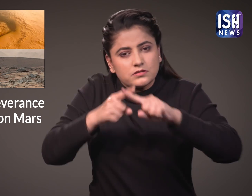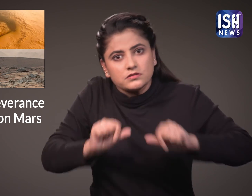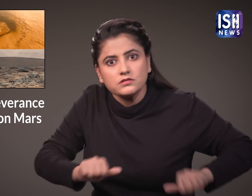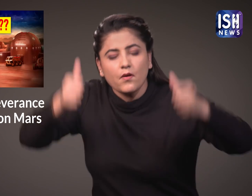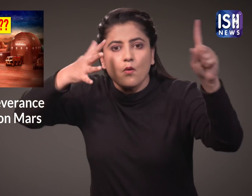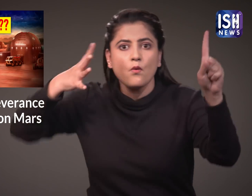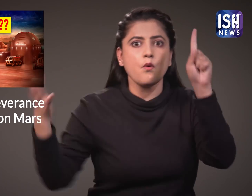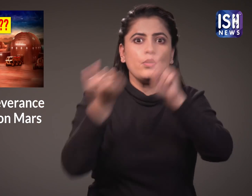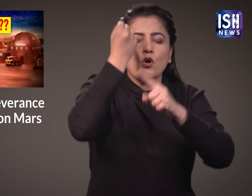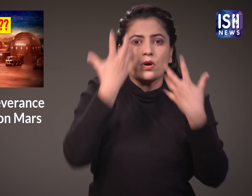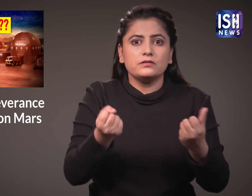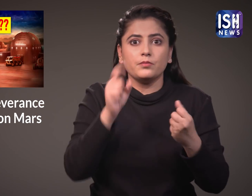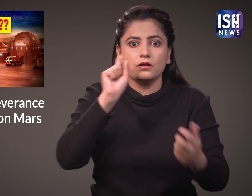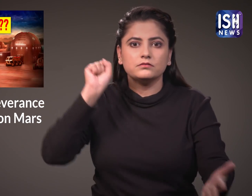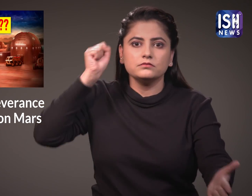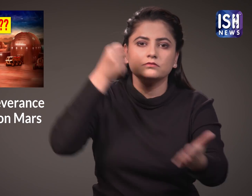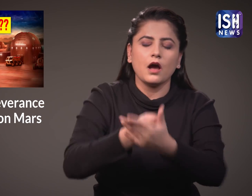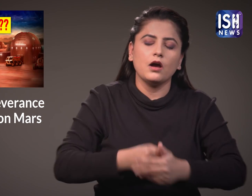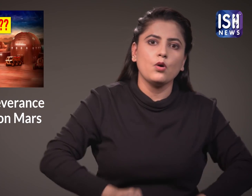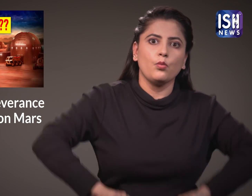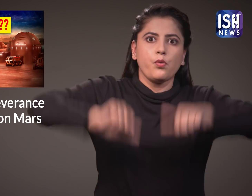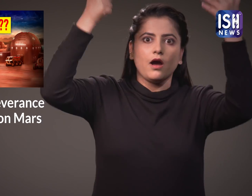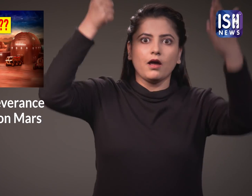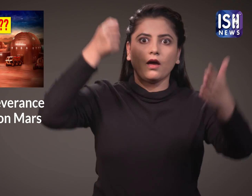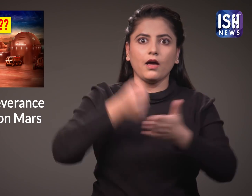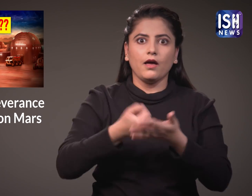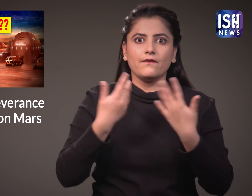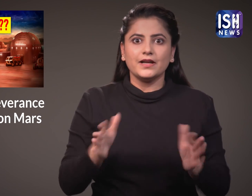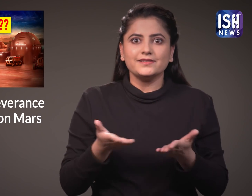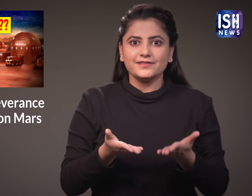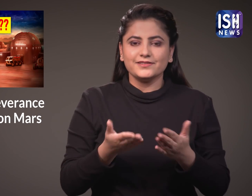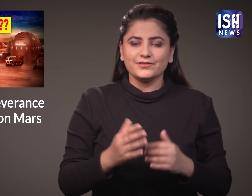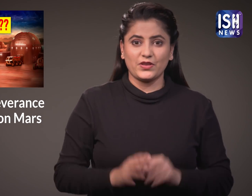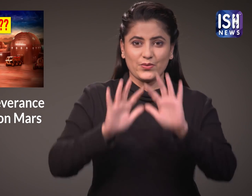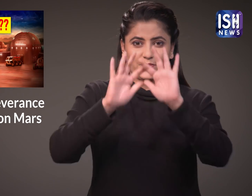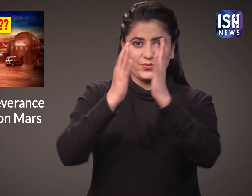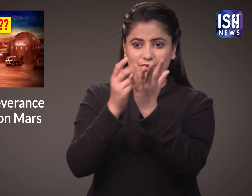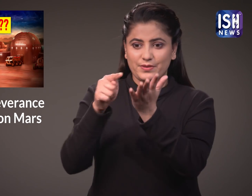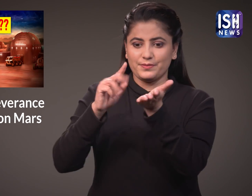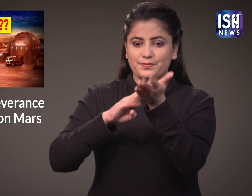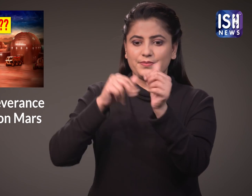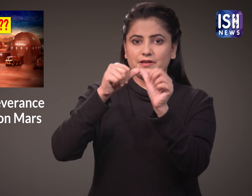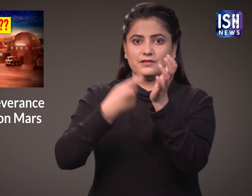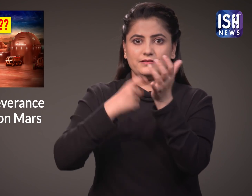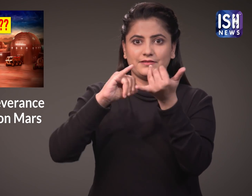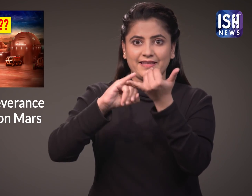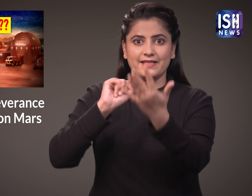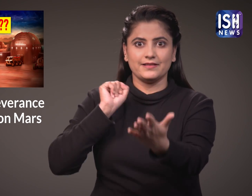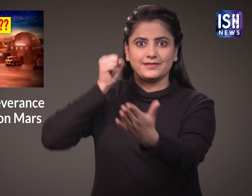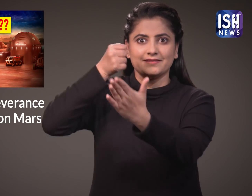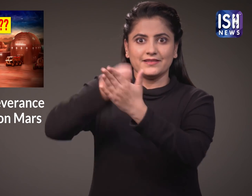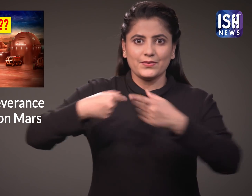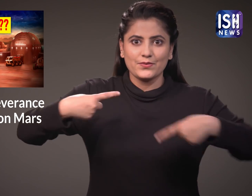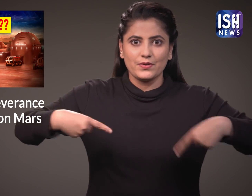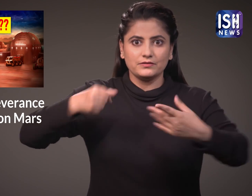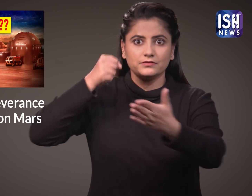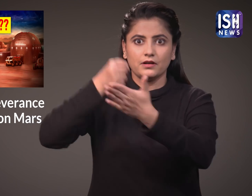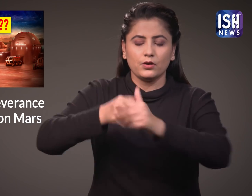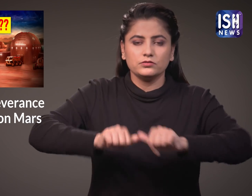Despite all challenges, they were determined and successfully completed the mission. Before the rover landed, it faced